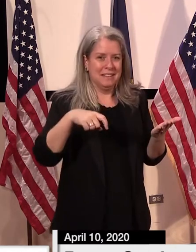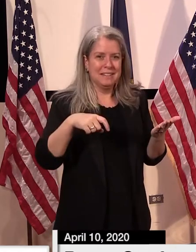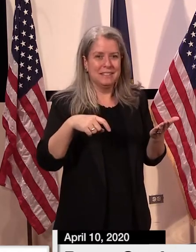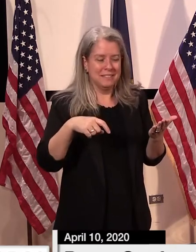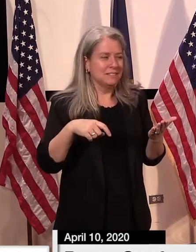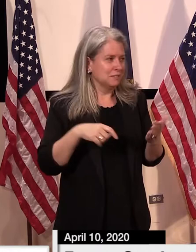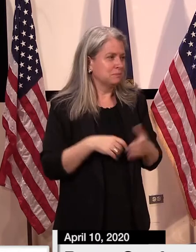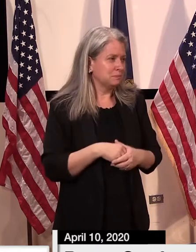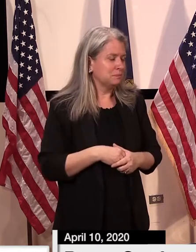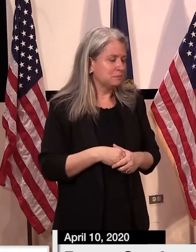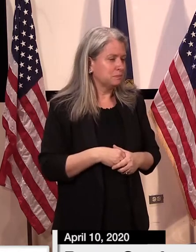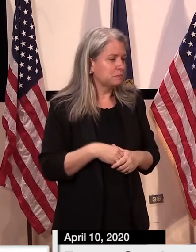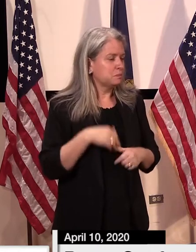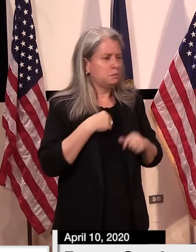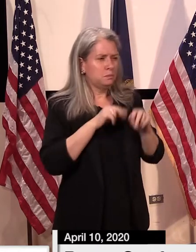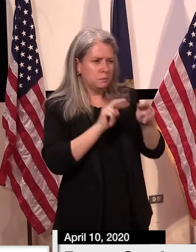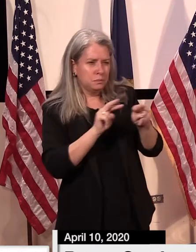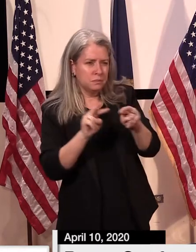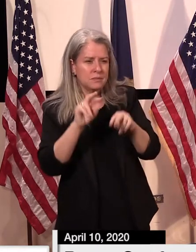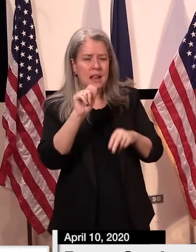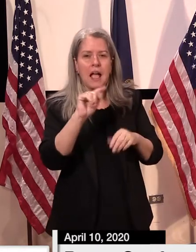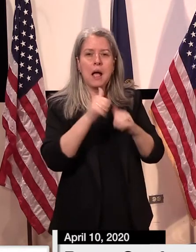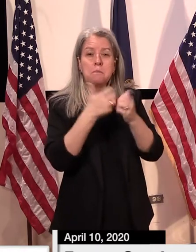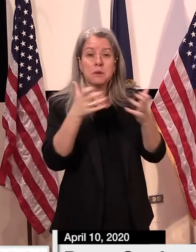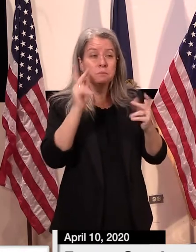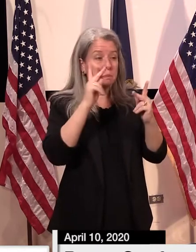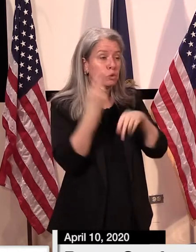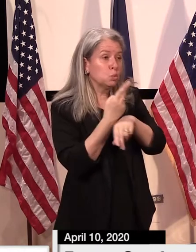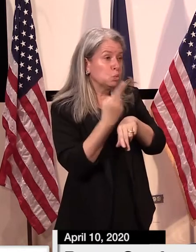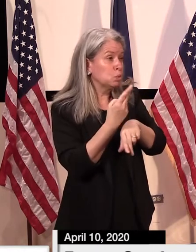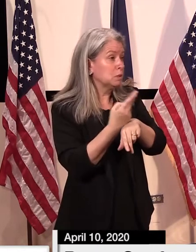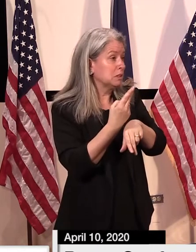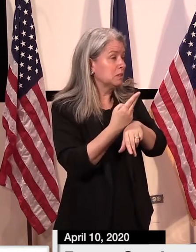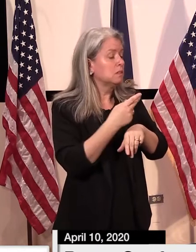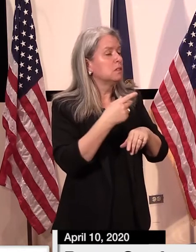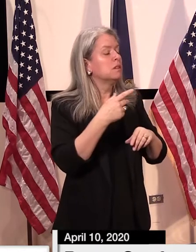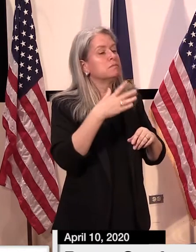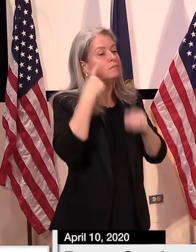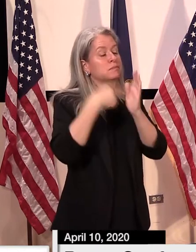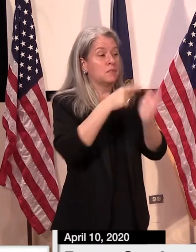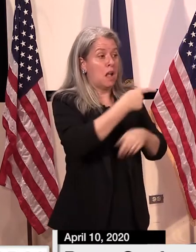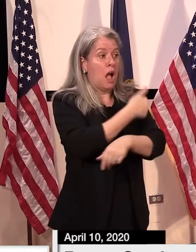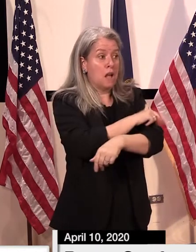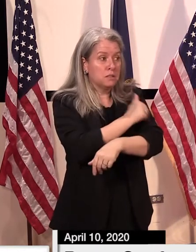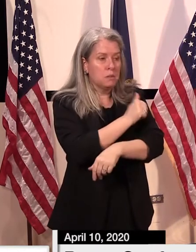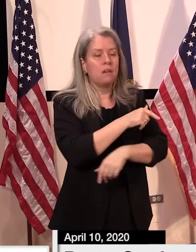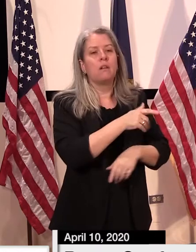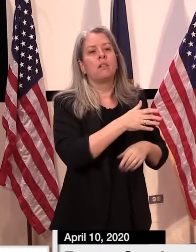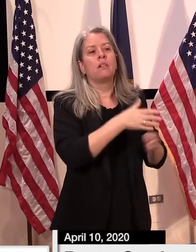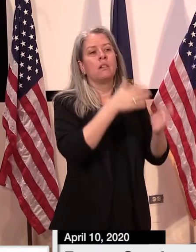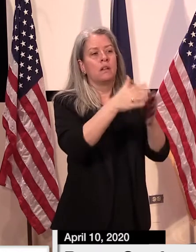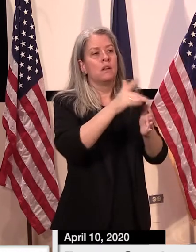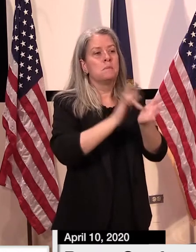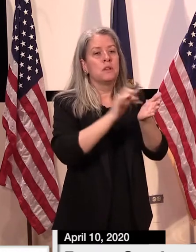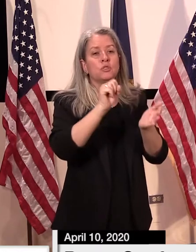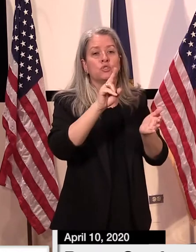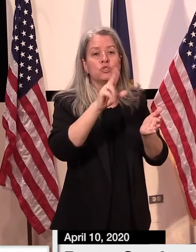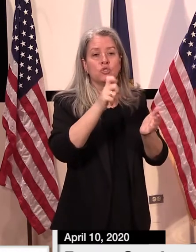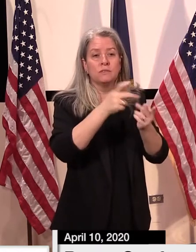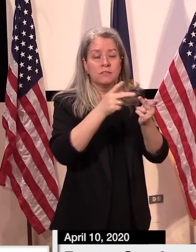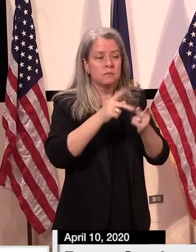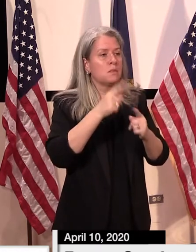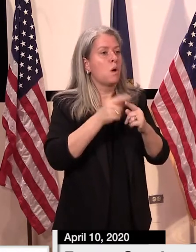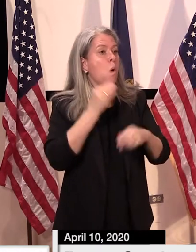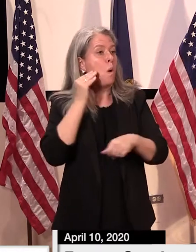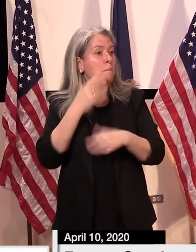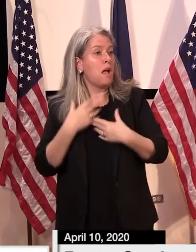of use of PPE, not only by the core hospital facilities and our medical surge facilities, but also for home